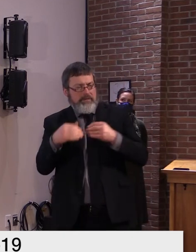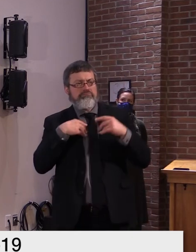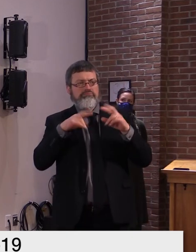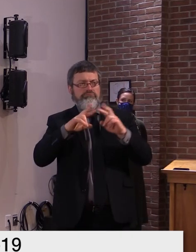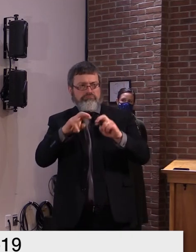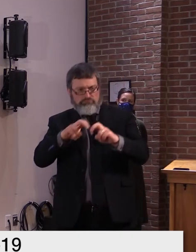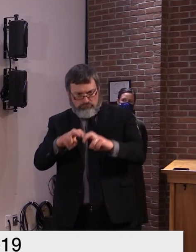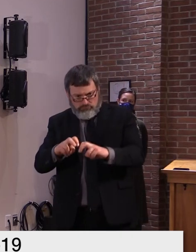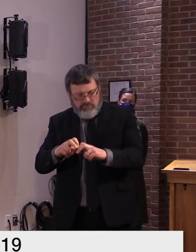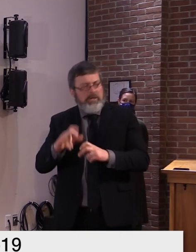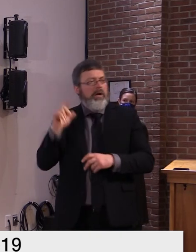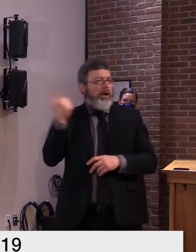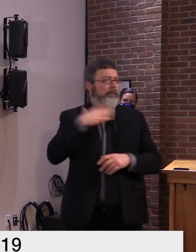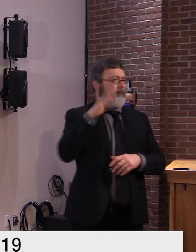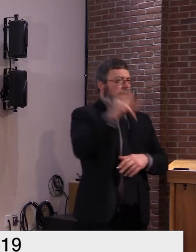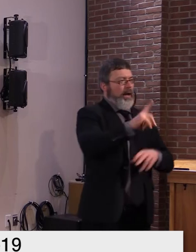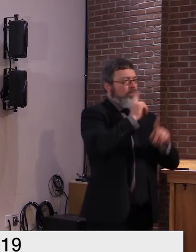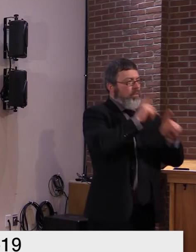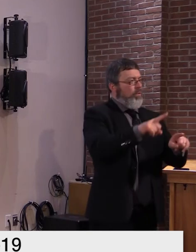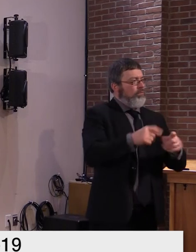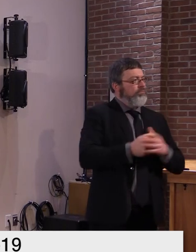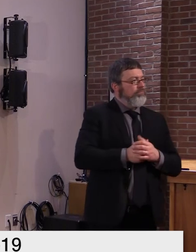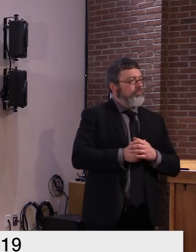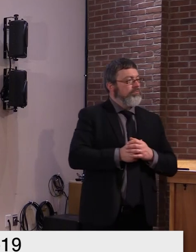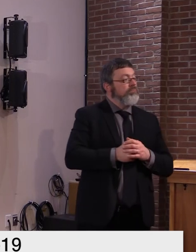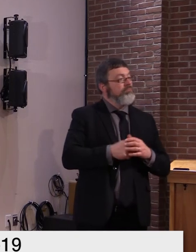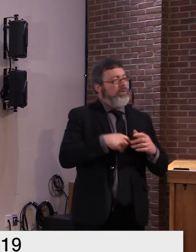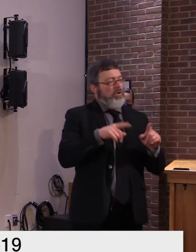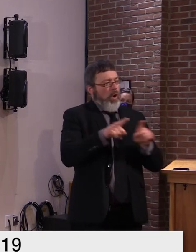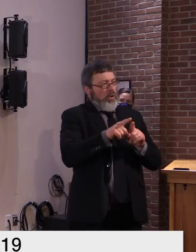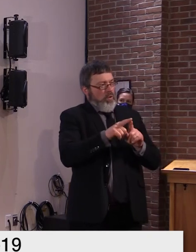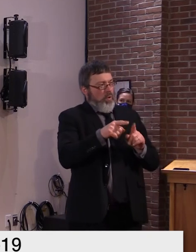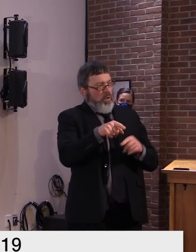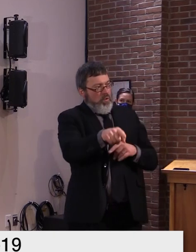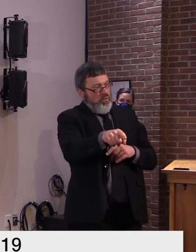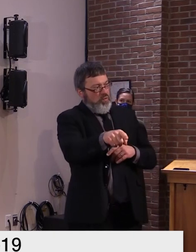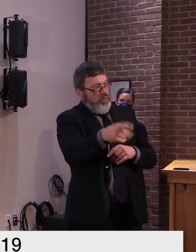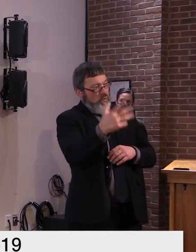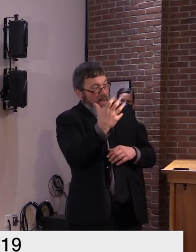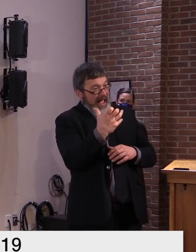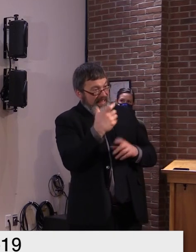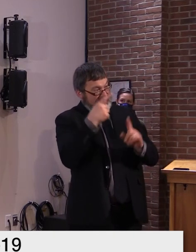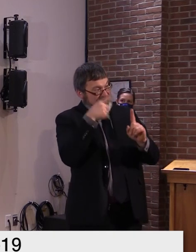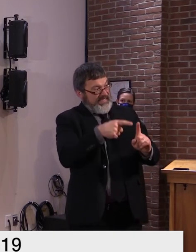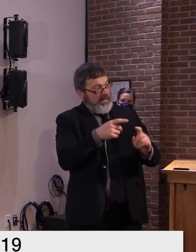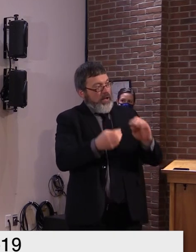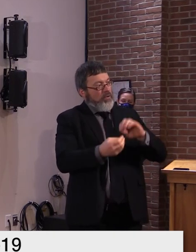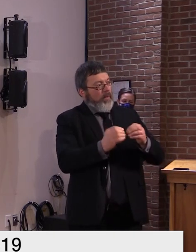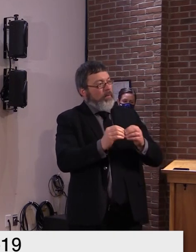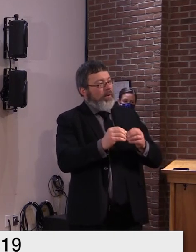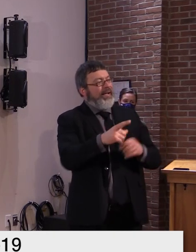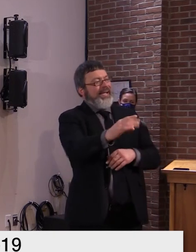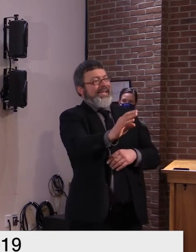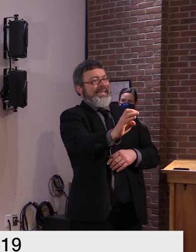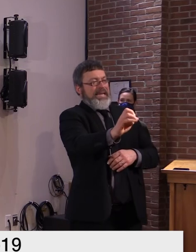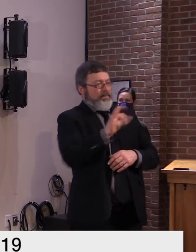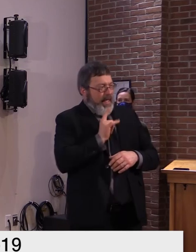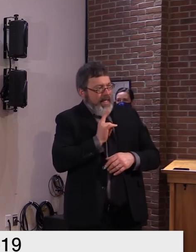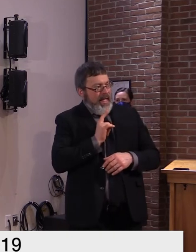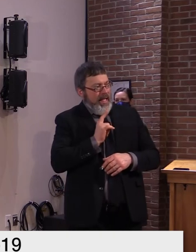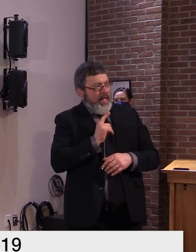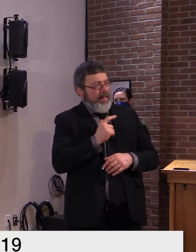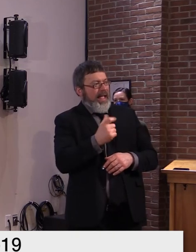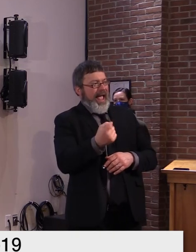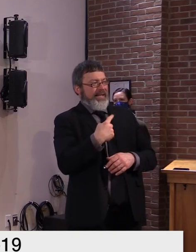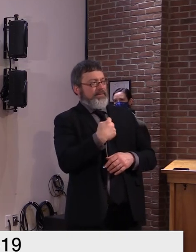areas where you'd like to have numbers of that nature, just just send us a text or or send us an email. And we'll try